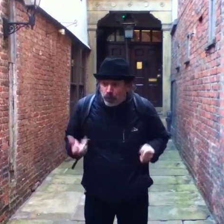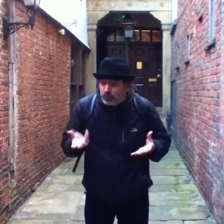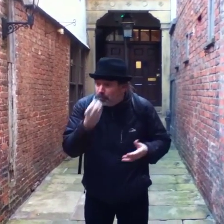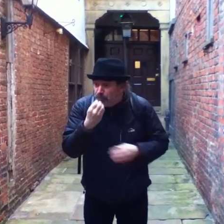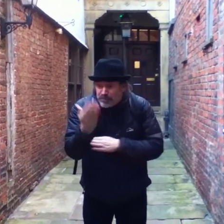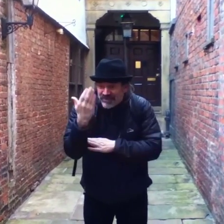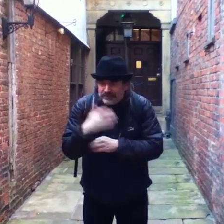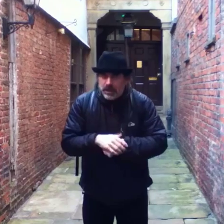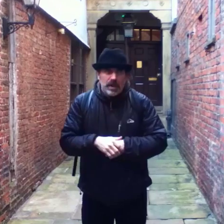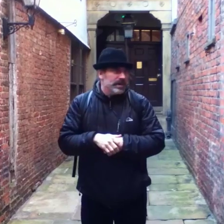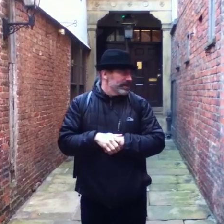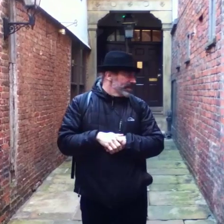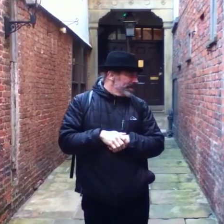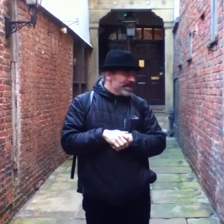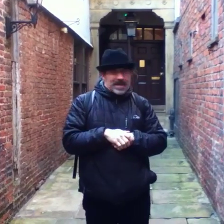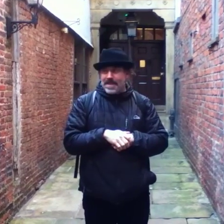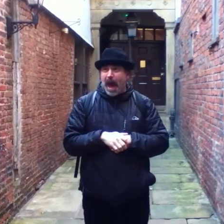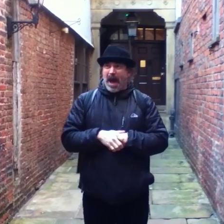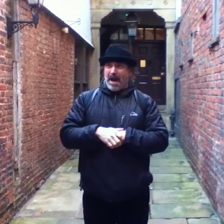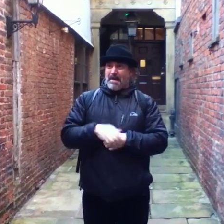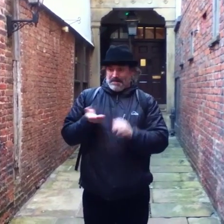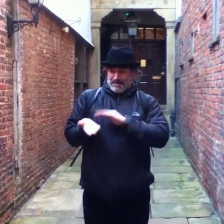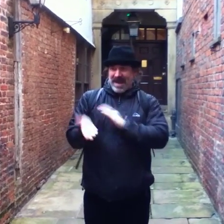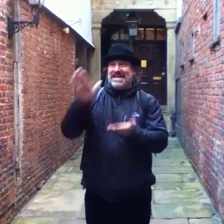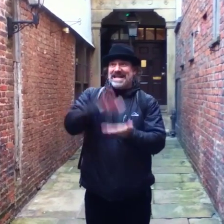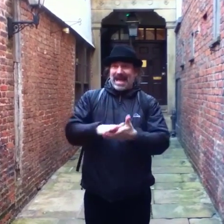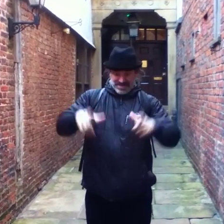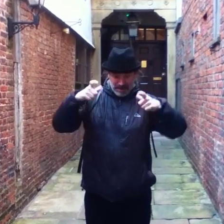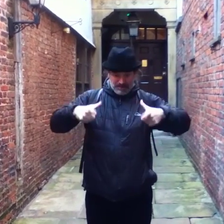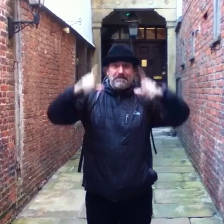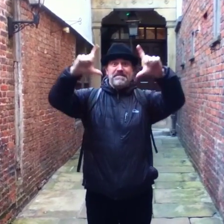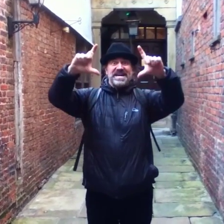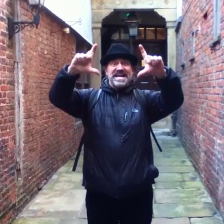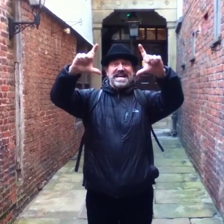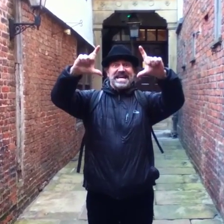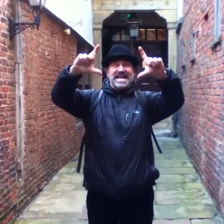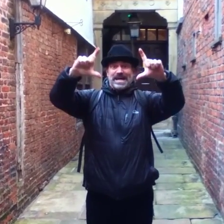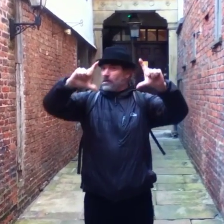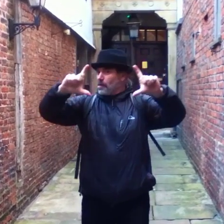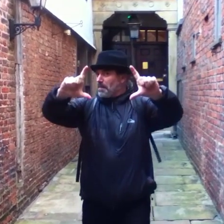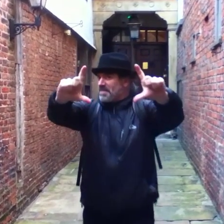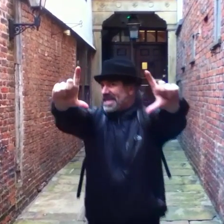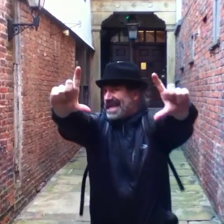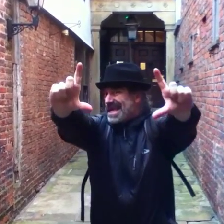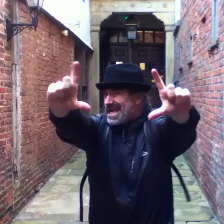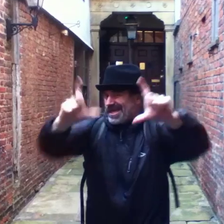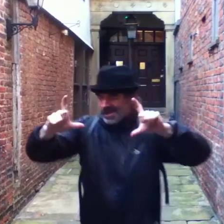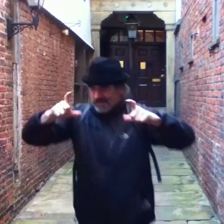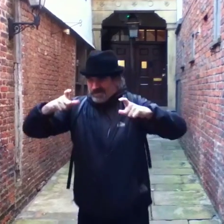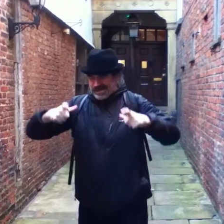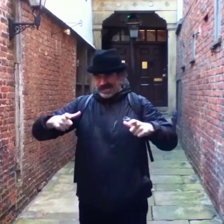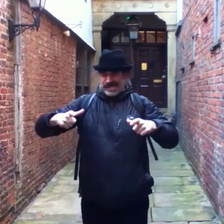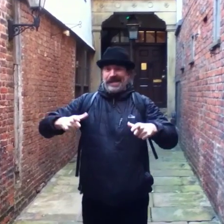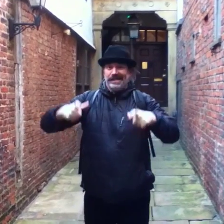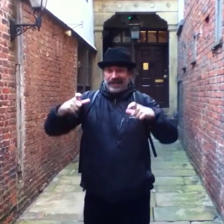the table, and Daddy Juan said, What would you guys like for breakfast? And they both said, Pancakes! Big pancakes!